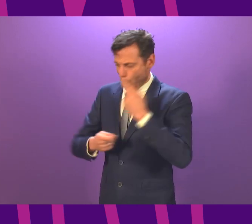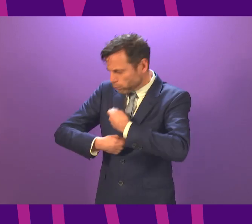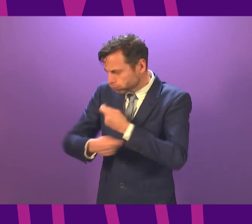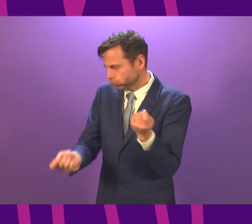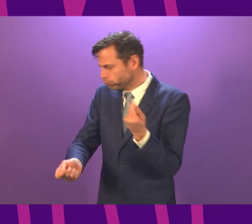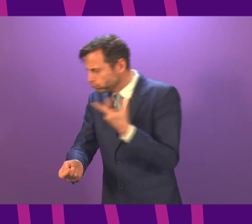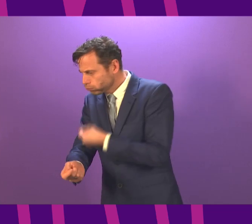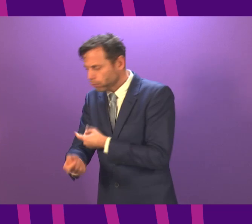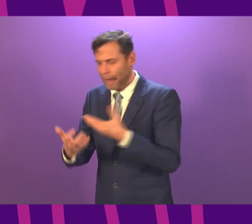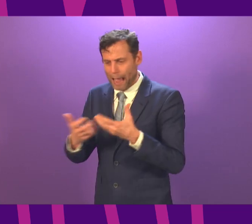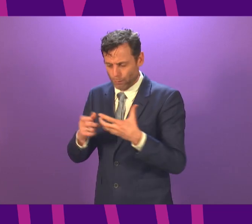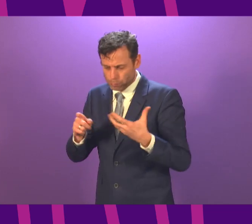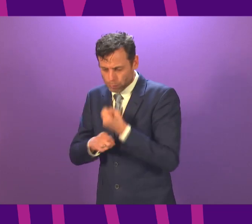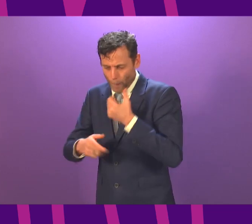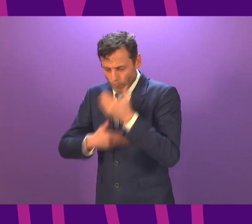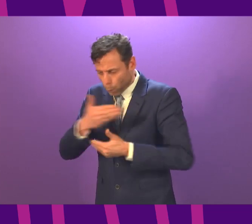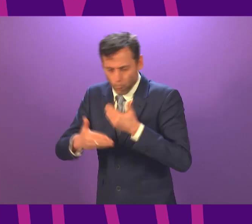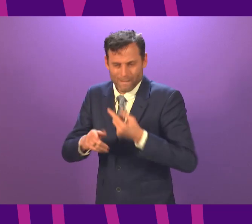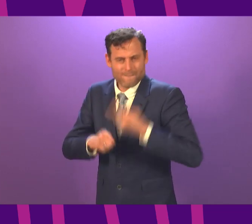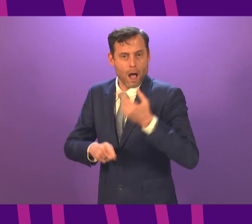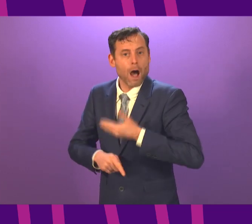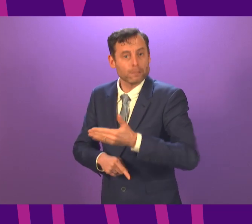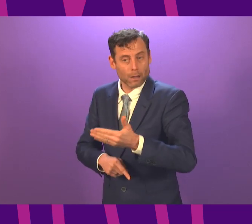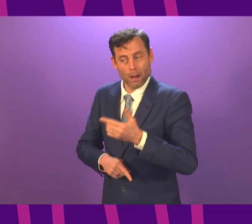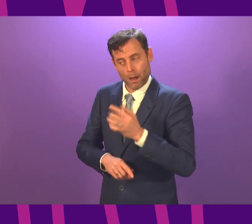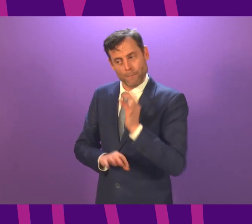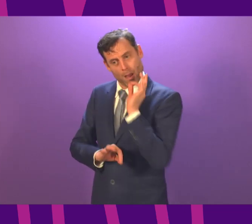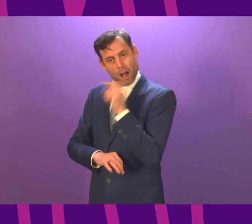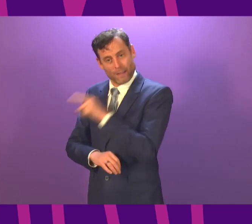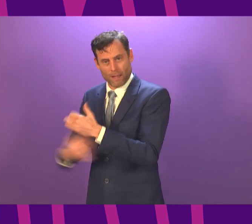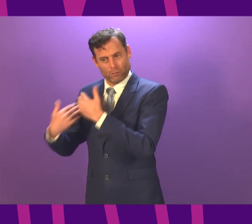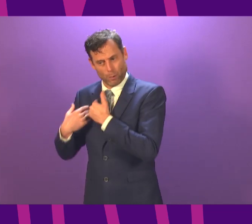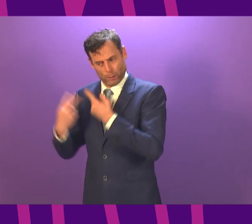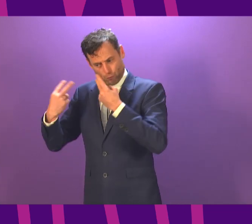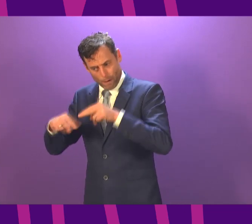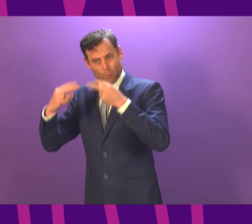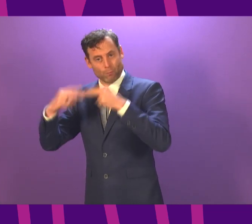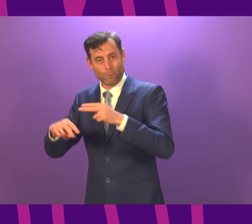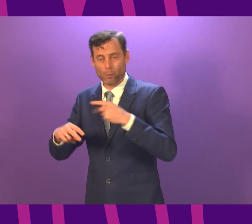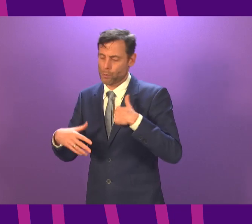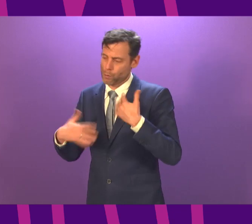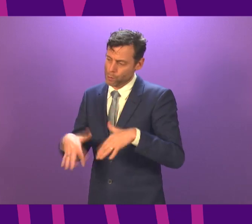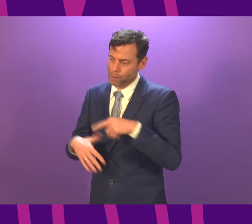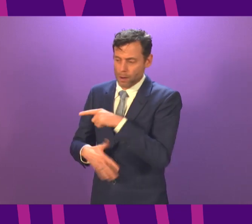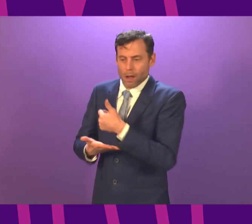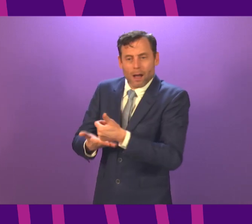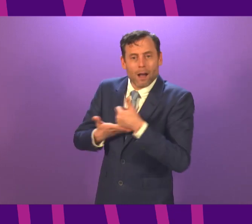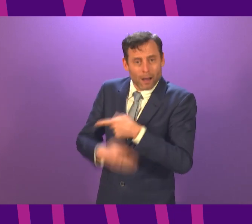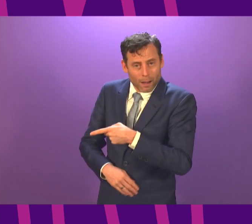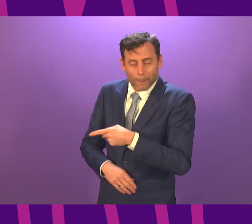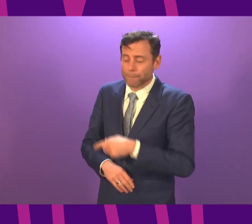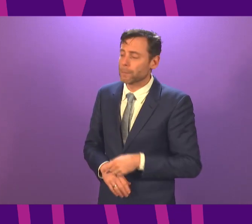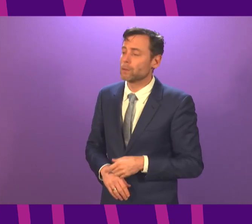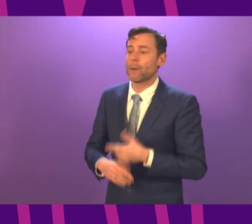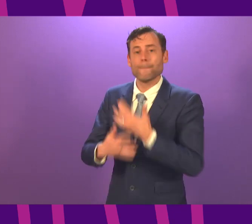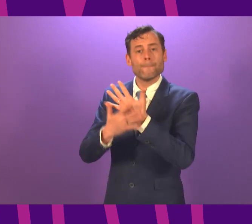timescales forward as far as we possibly can. I grateful for the many offers of assistance we have received and while many of them may not prove possible